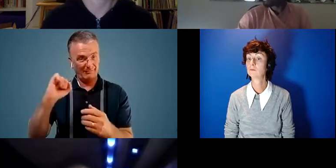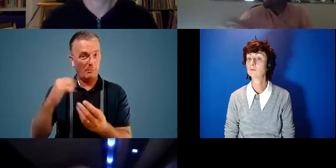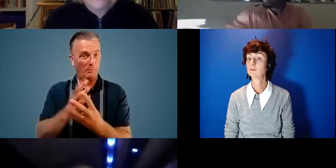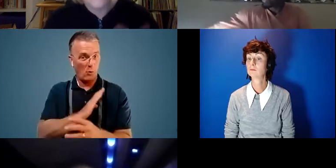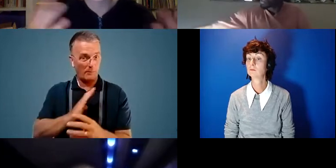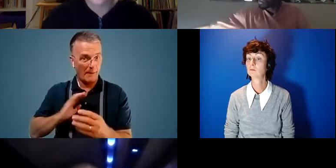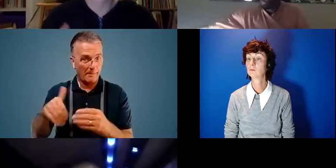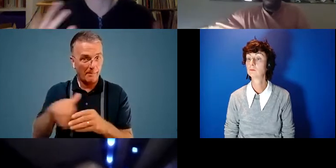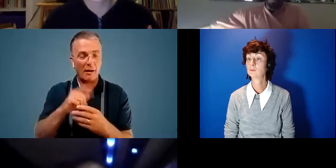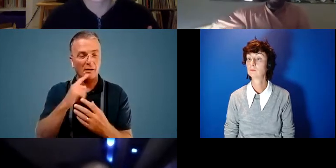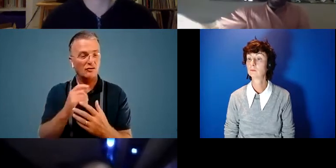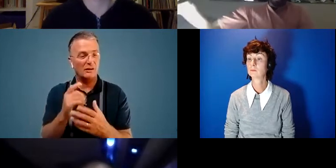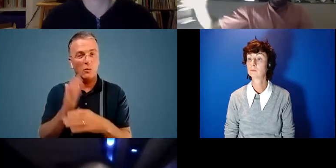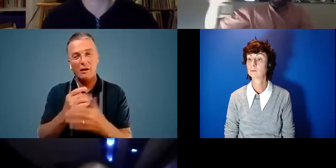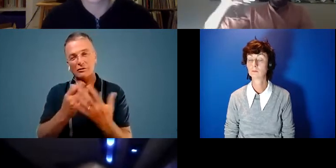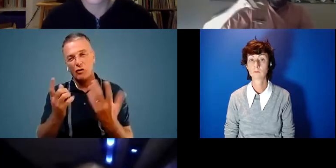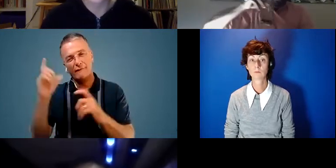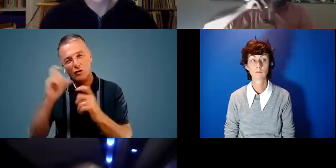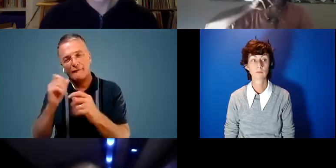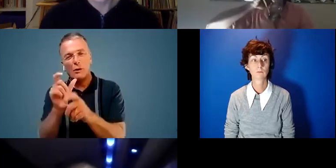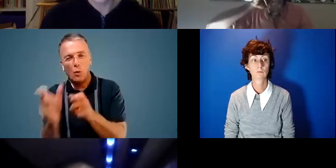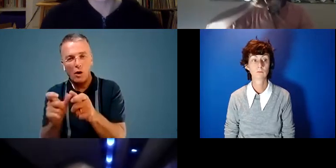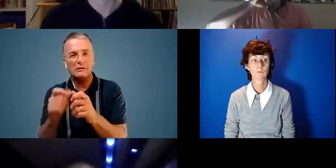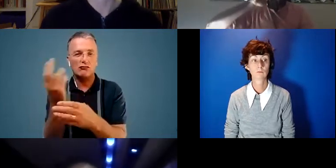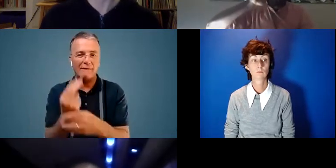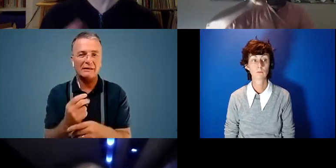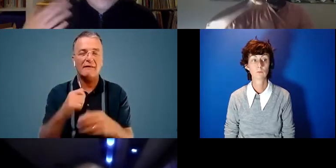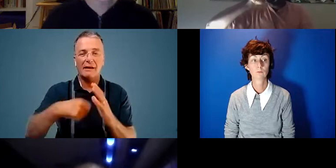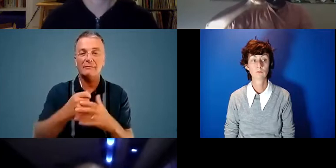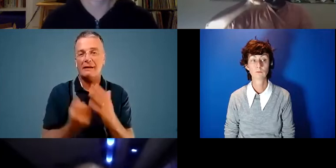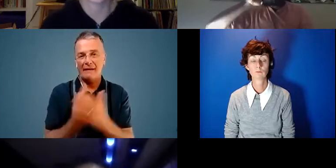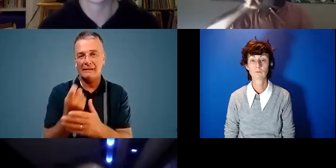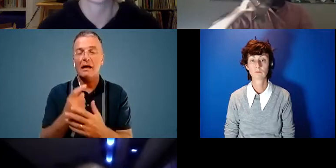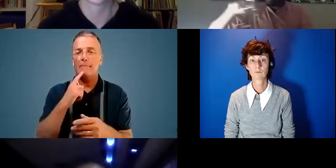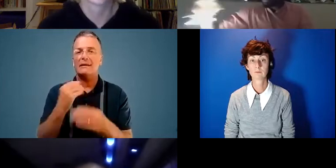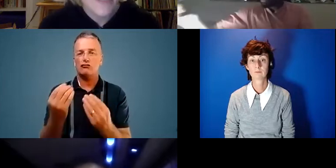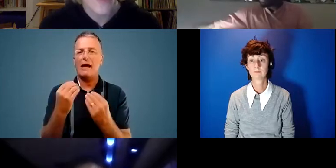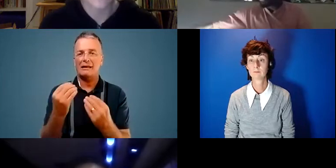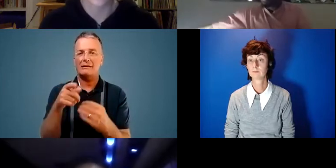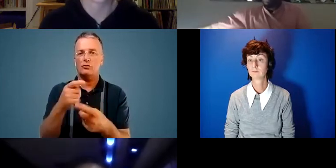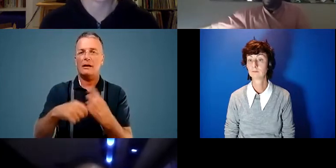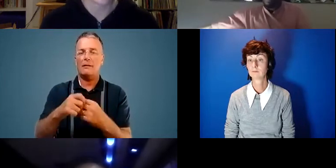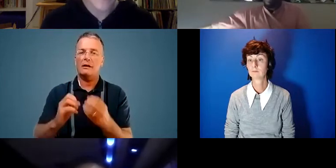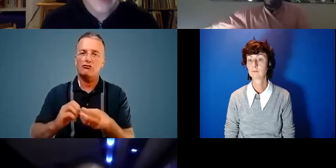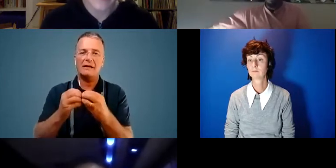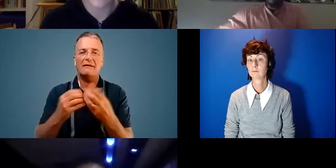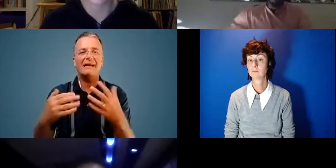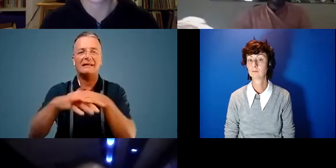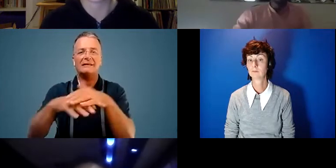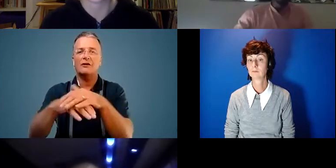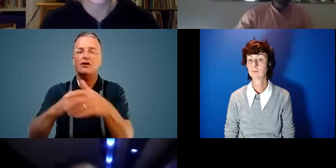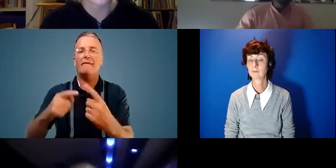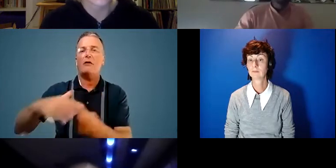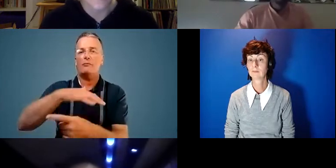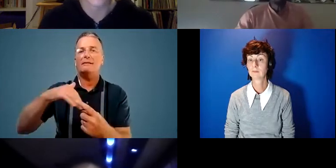working across photography, words, graphics, films and events. And has been training as a creative intersectional environmentalist